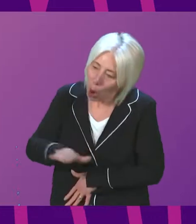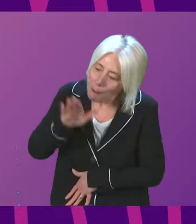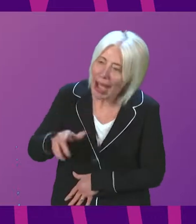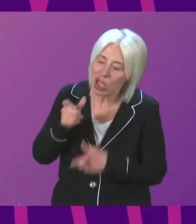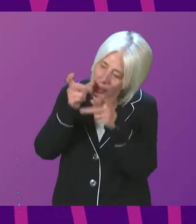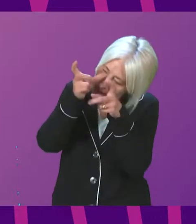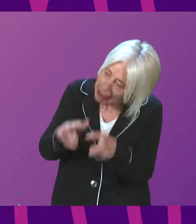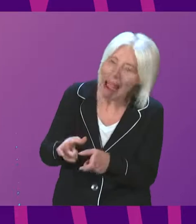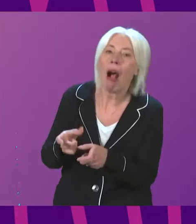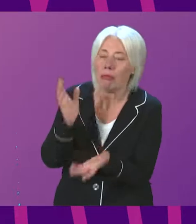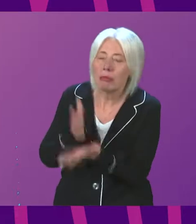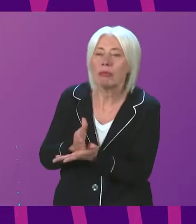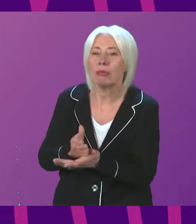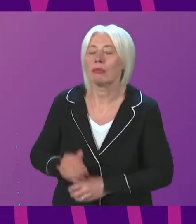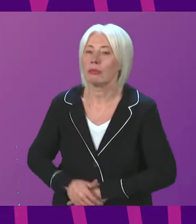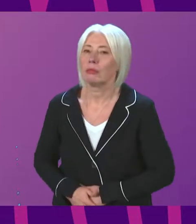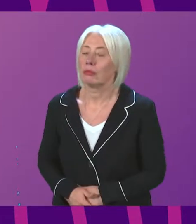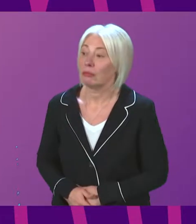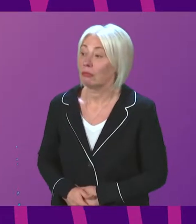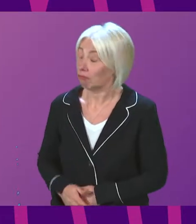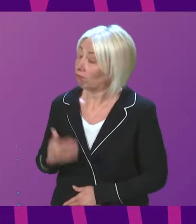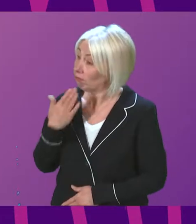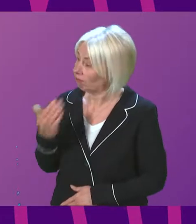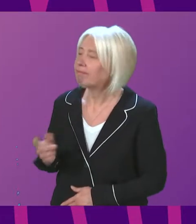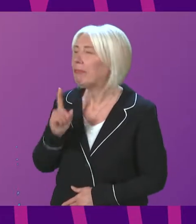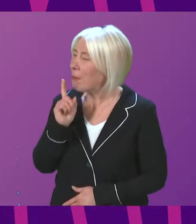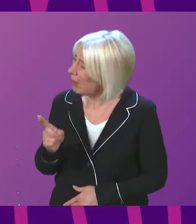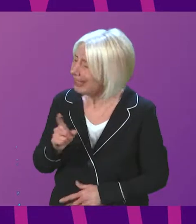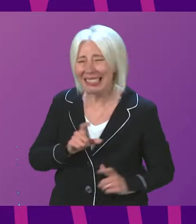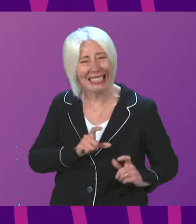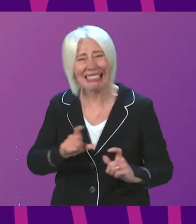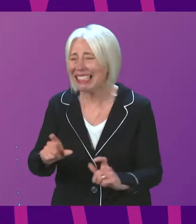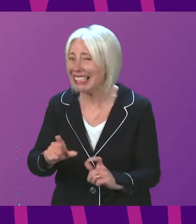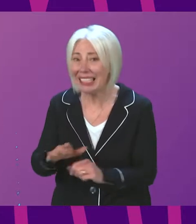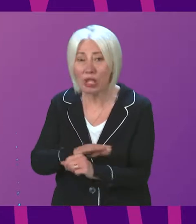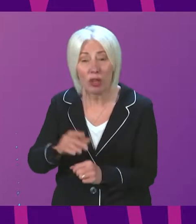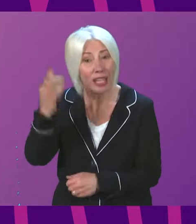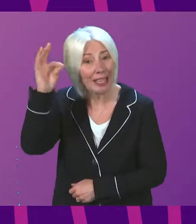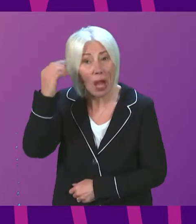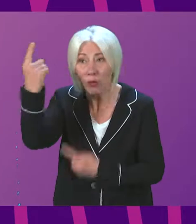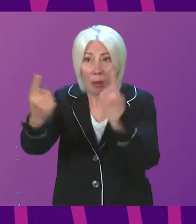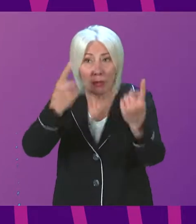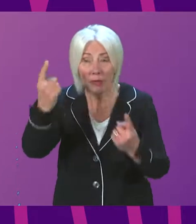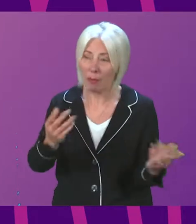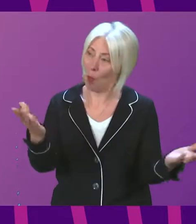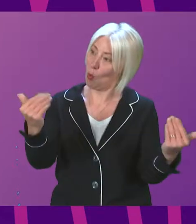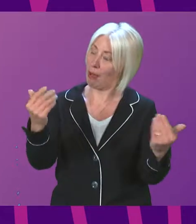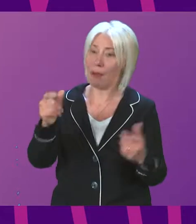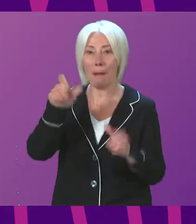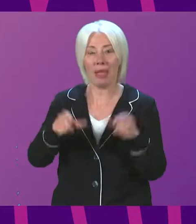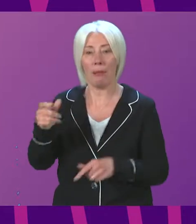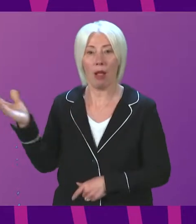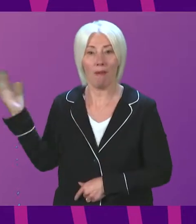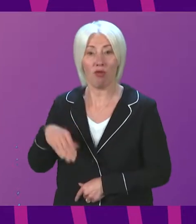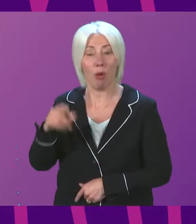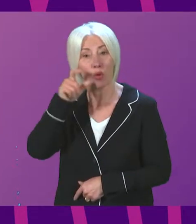CoCab Stewart Thank you First Minister but it continues to be the case that local authorities welcoming displaced people through